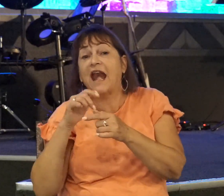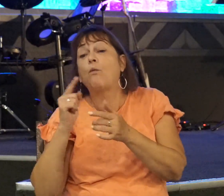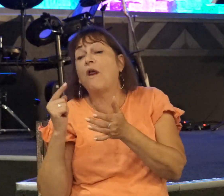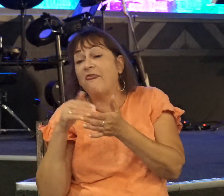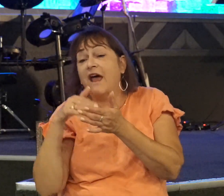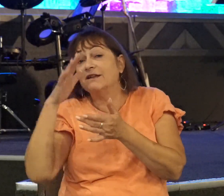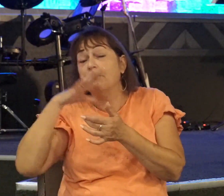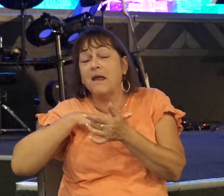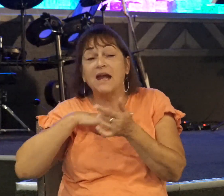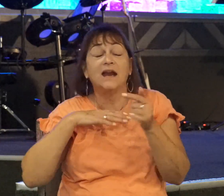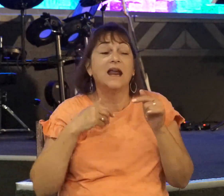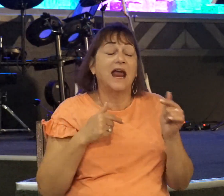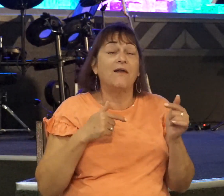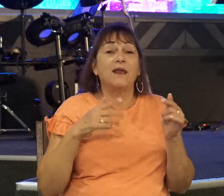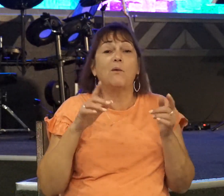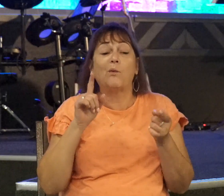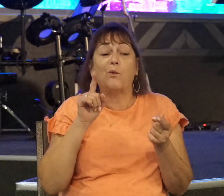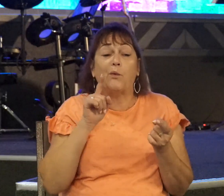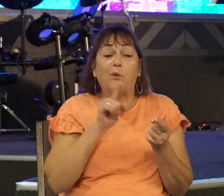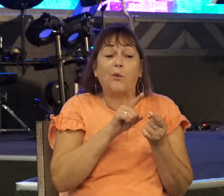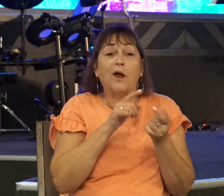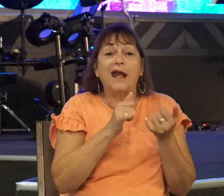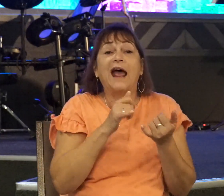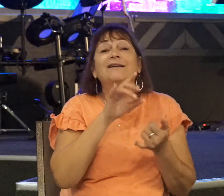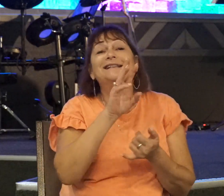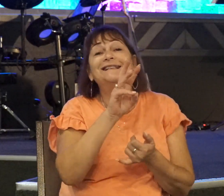eventually they dwindled down to 600. Verse 3,